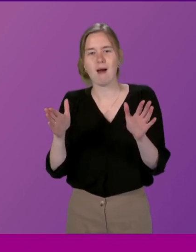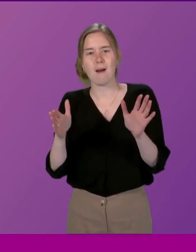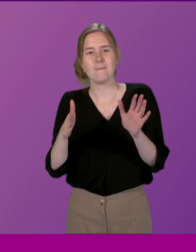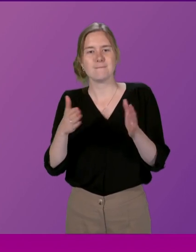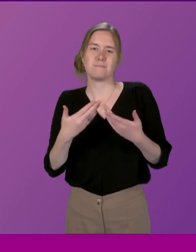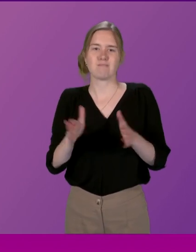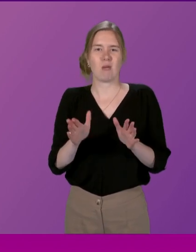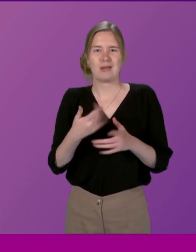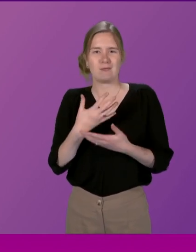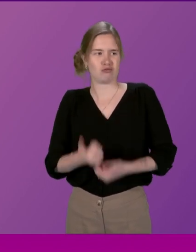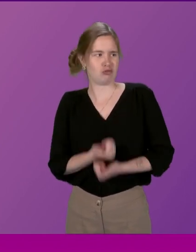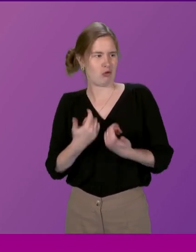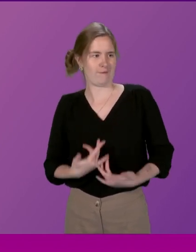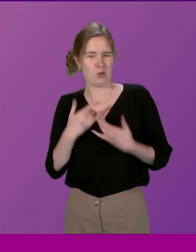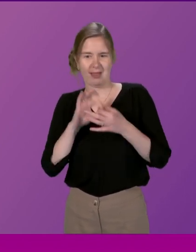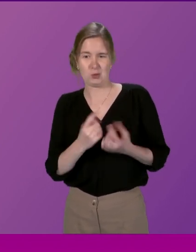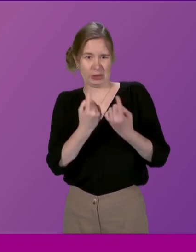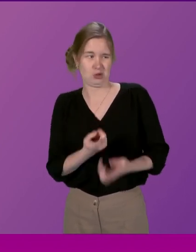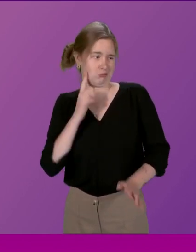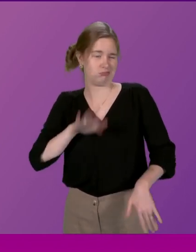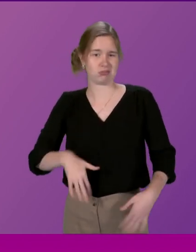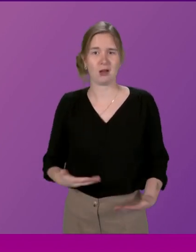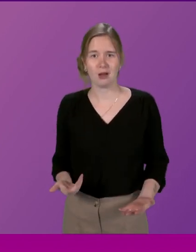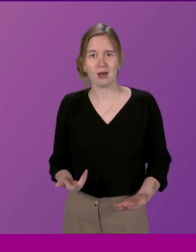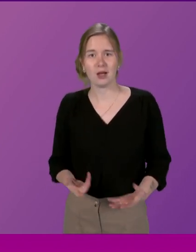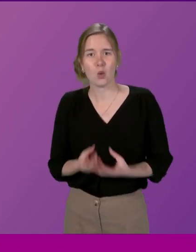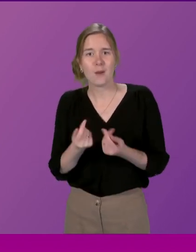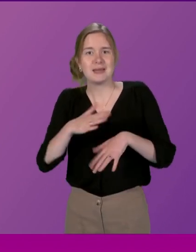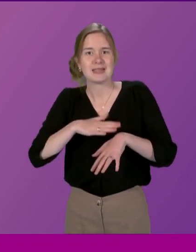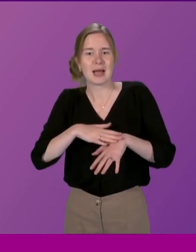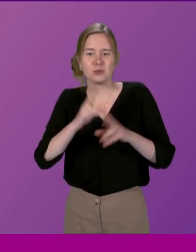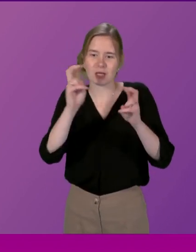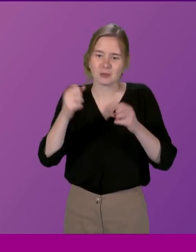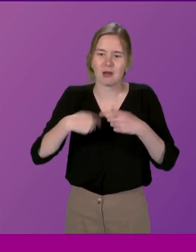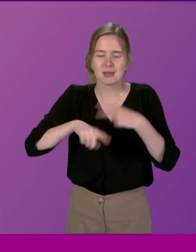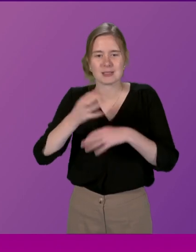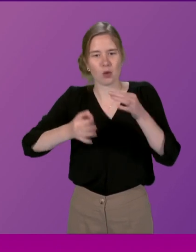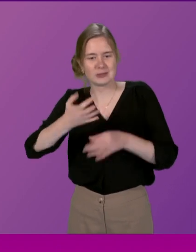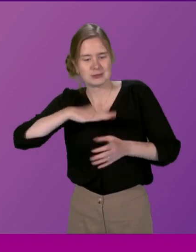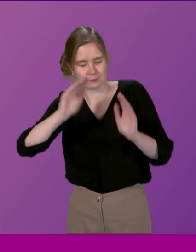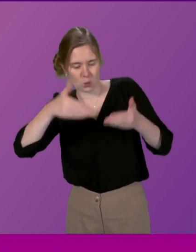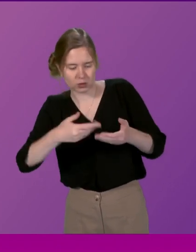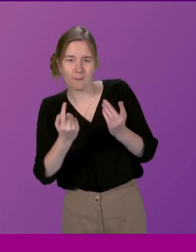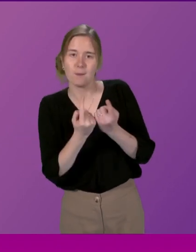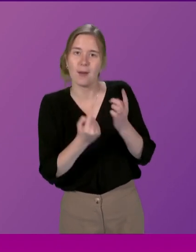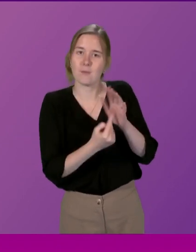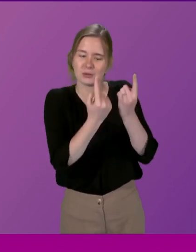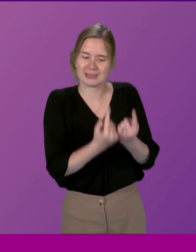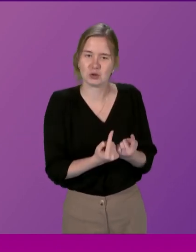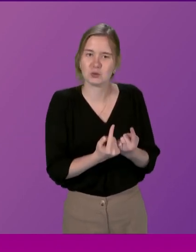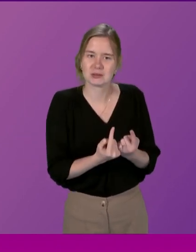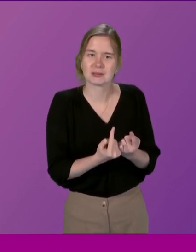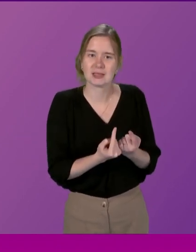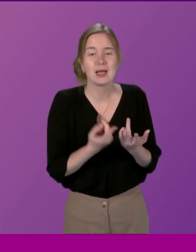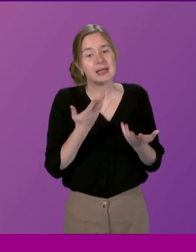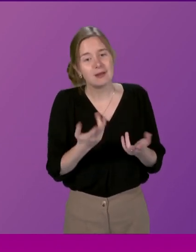strong views on the issue at all so I think there will be times and subjects when we as politicians need to focus on important issues even though